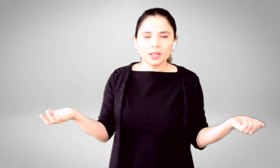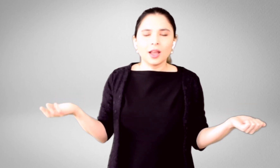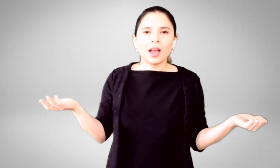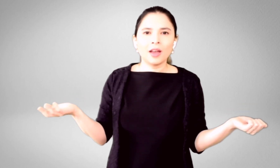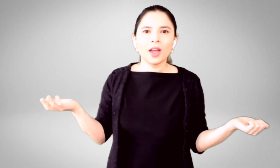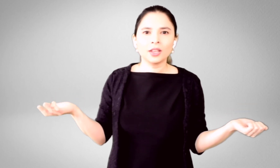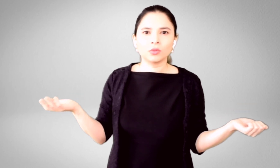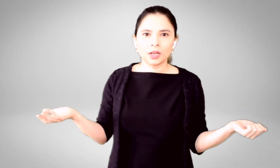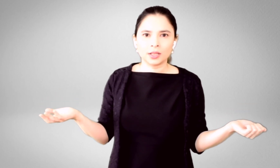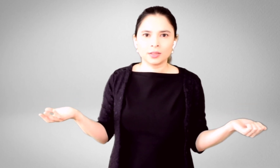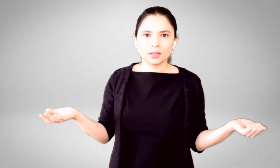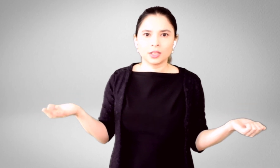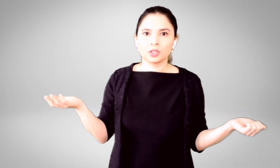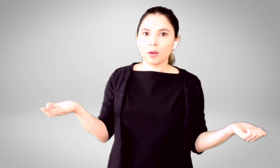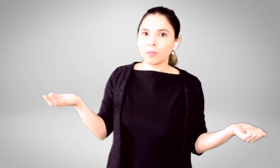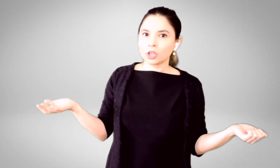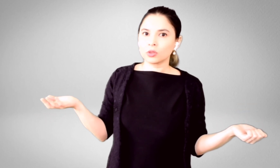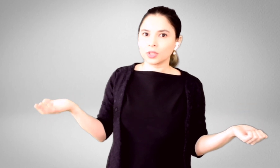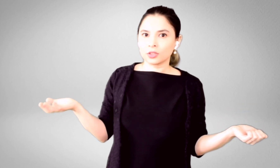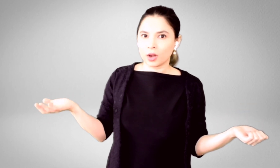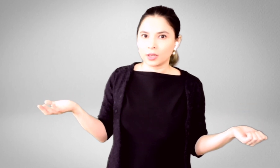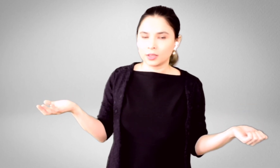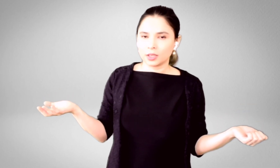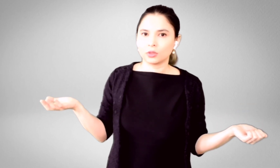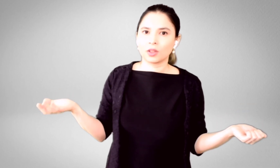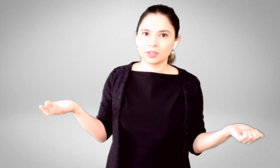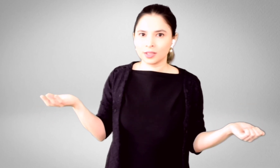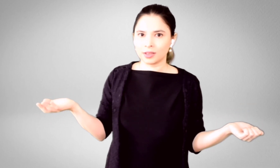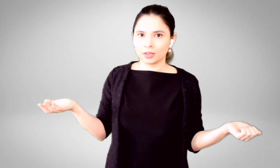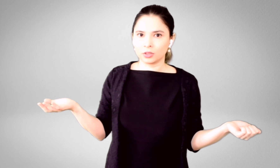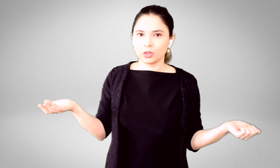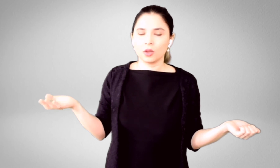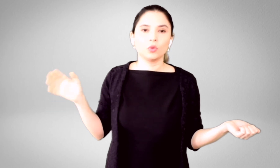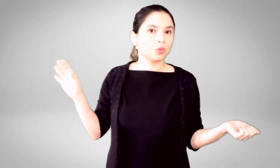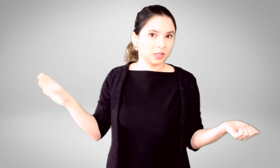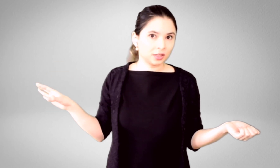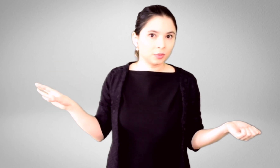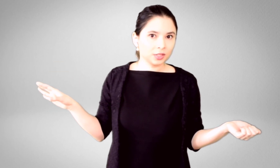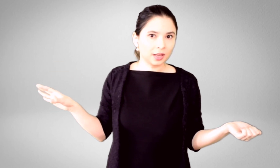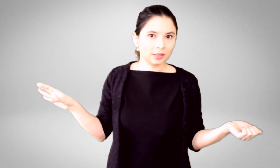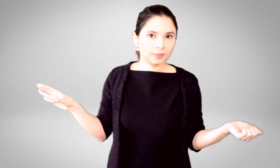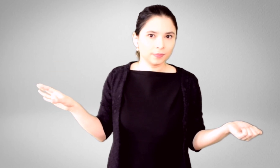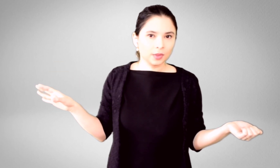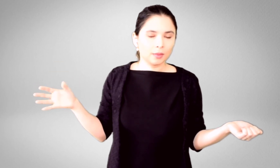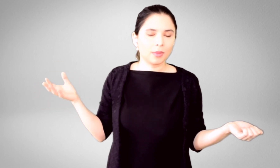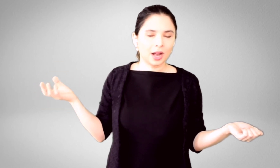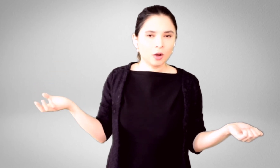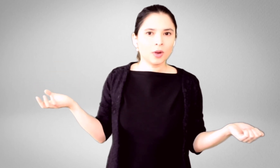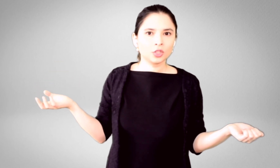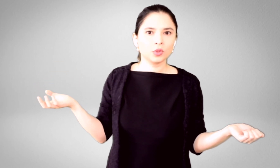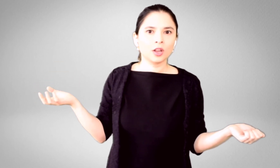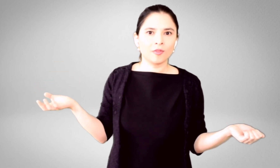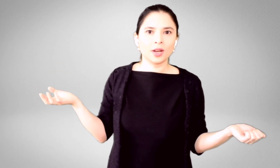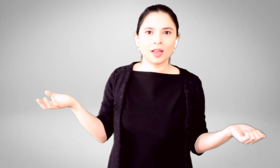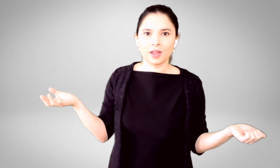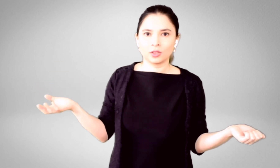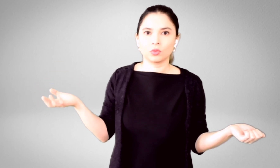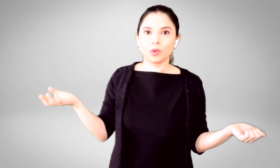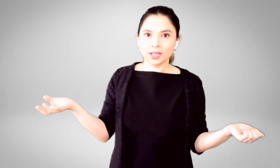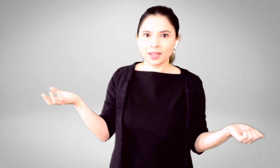have had to raise its top marginal tax rate in 2006, which was 30%, by how much would the government have had to raise